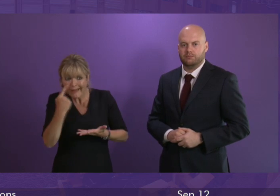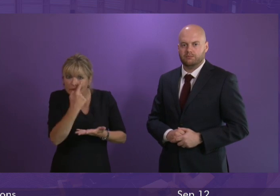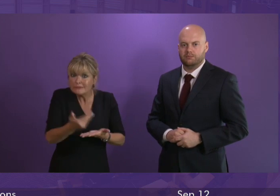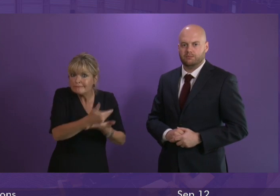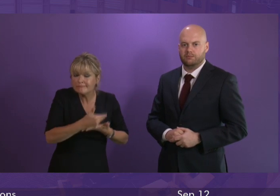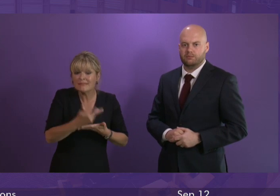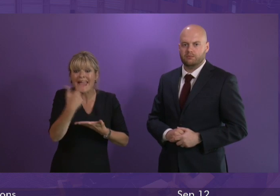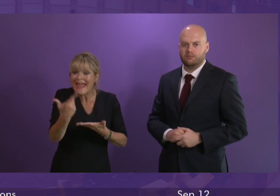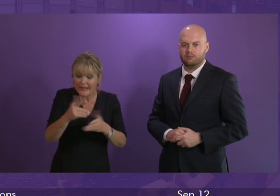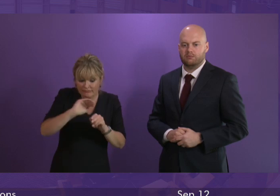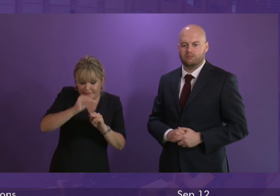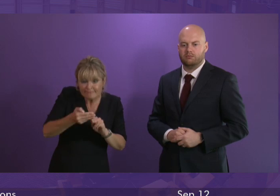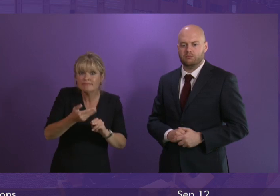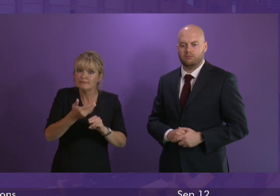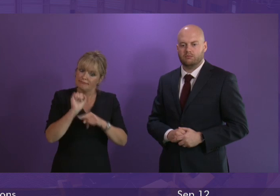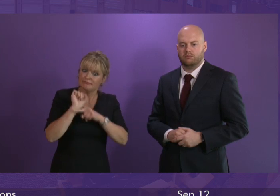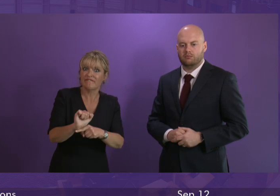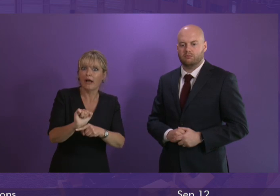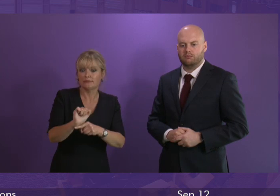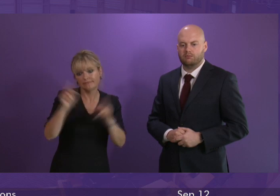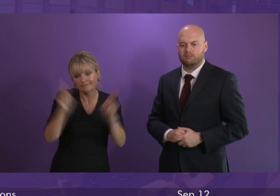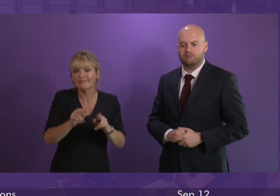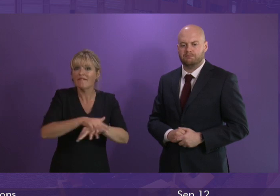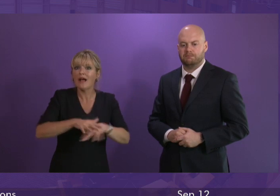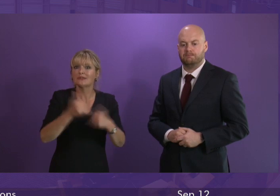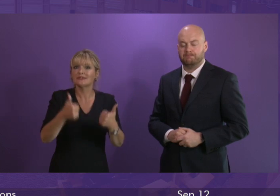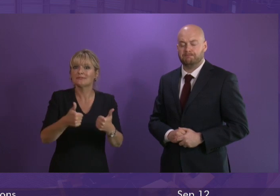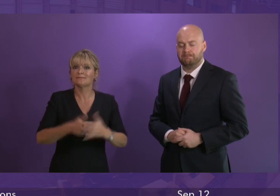showing that anti-stab knives are an effective approach to tackling violent crime